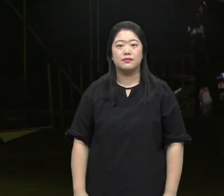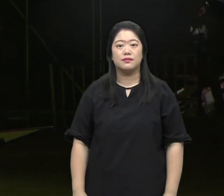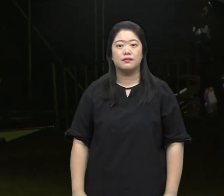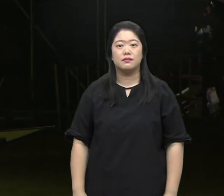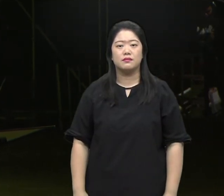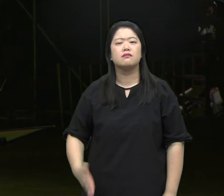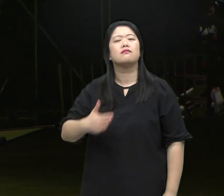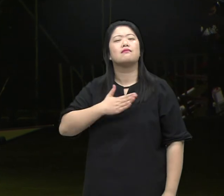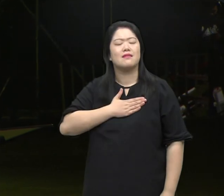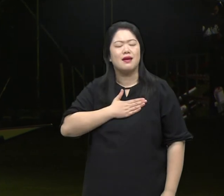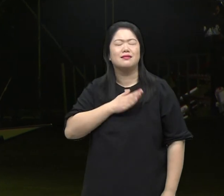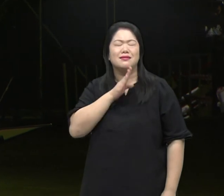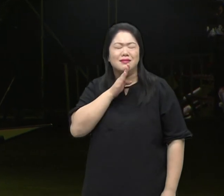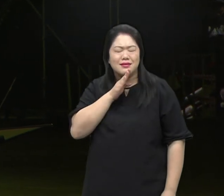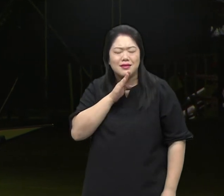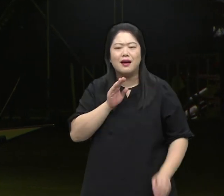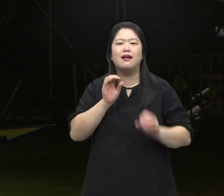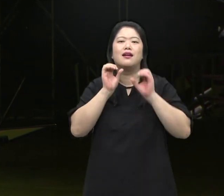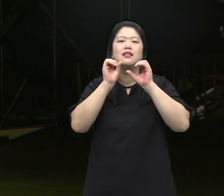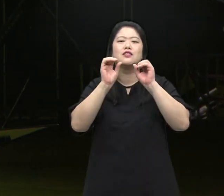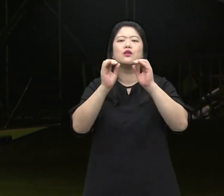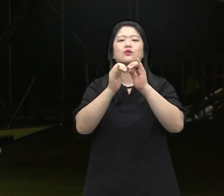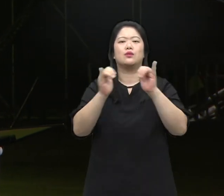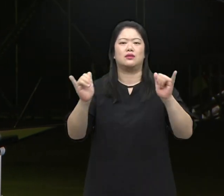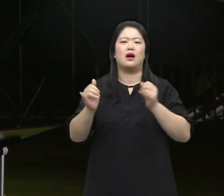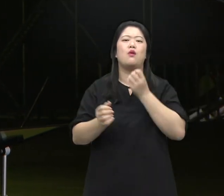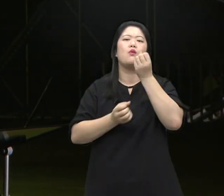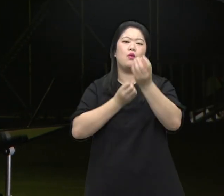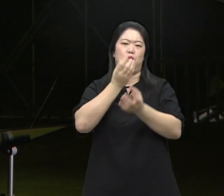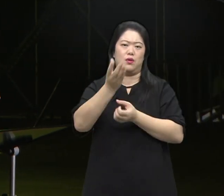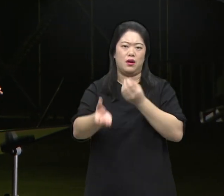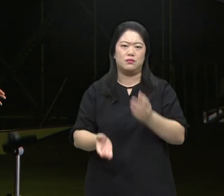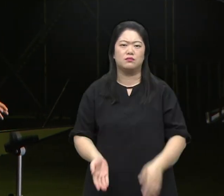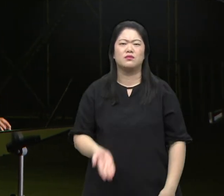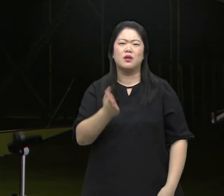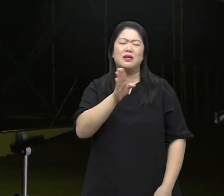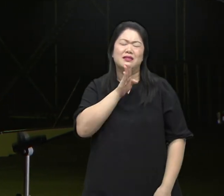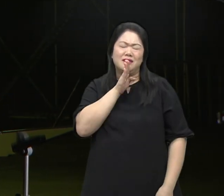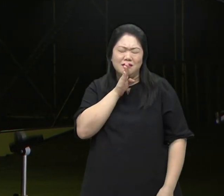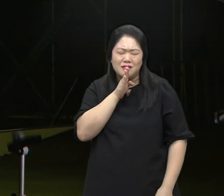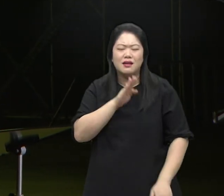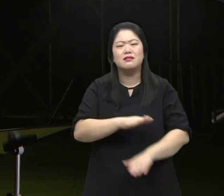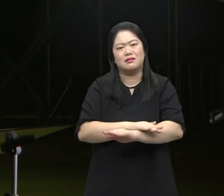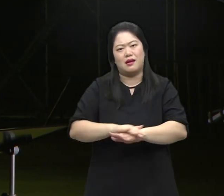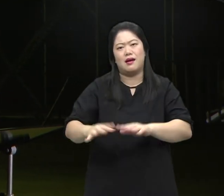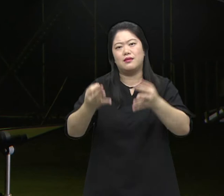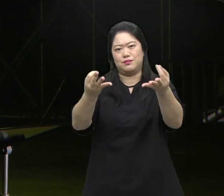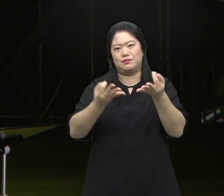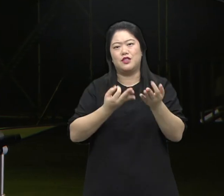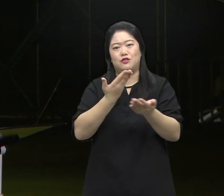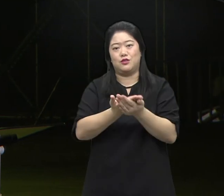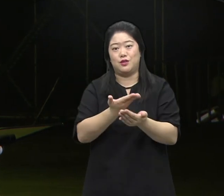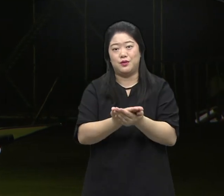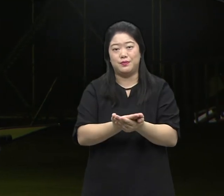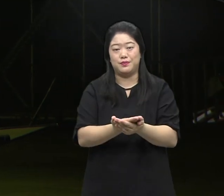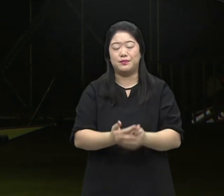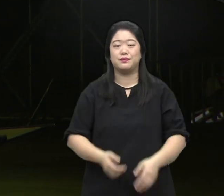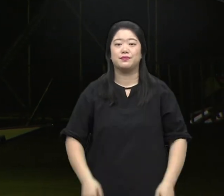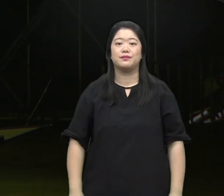And truly, truly, it is a testimony of the evangelist. And truly, it is a confession of the evangelist. And truly,